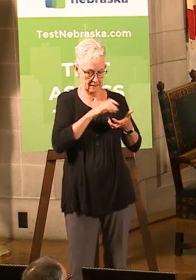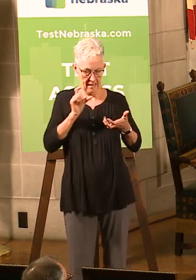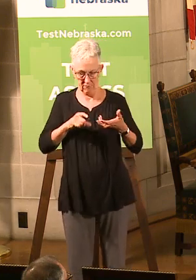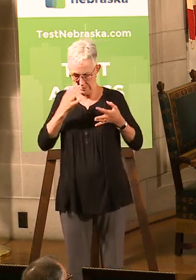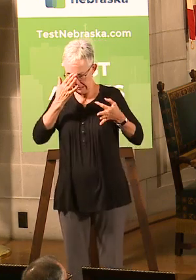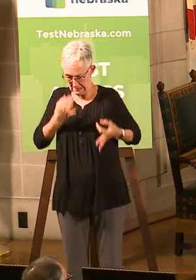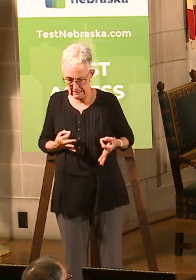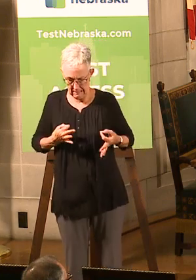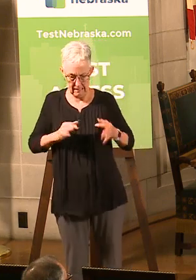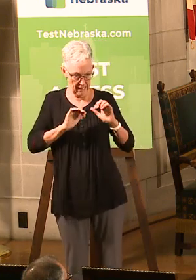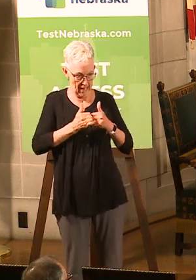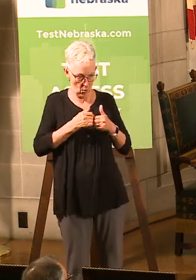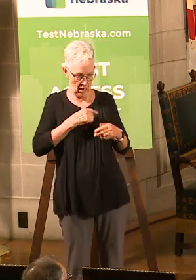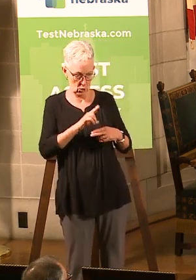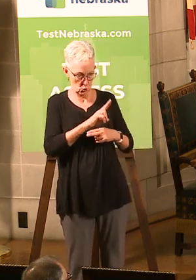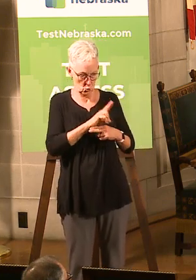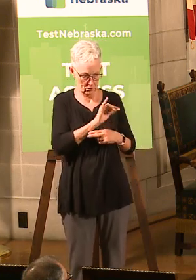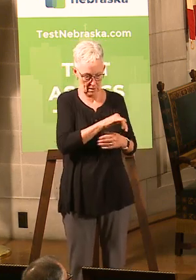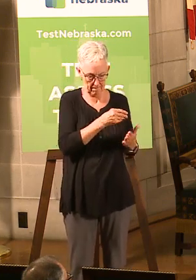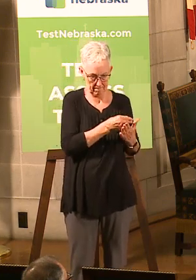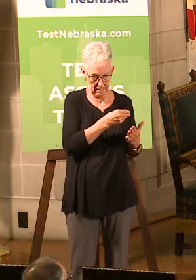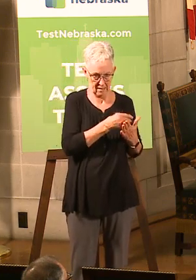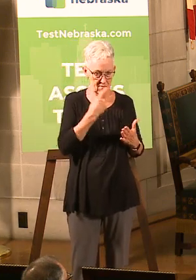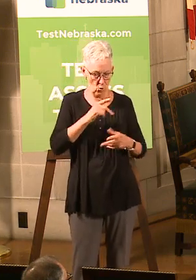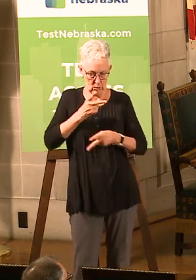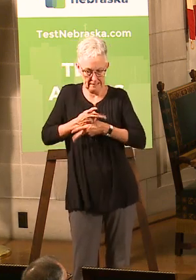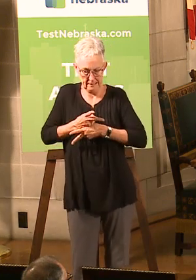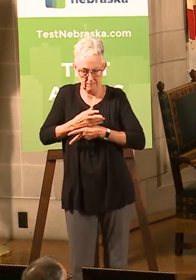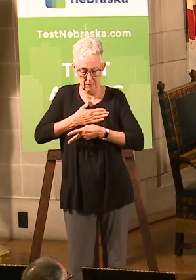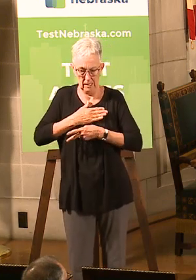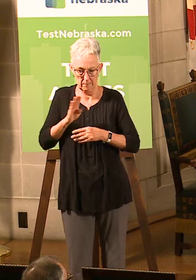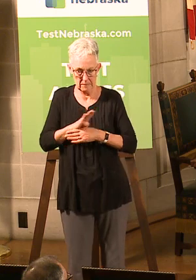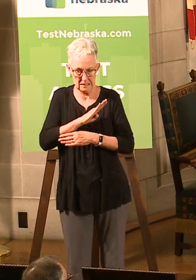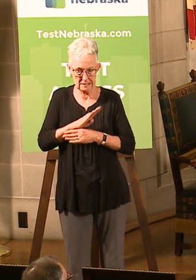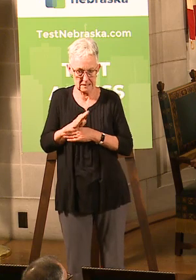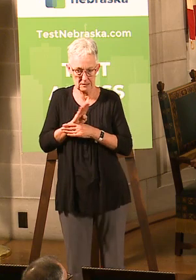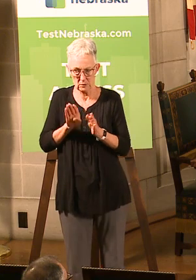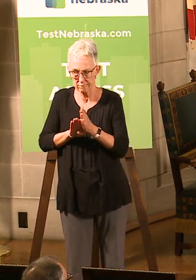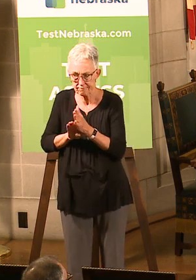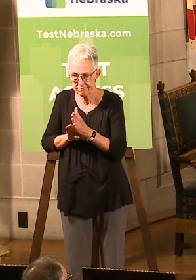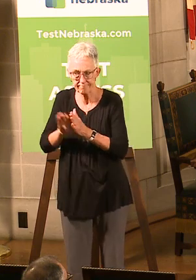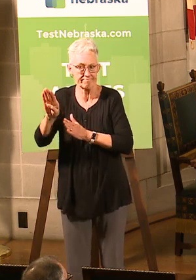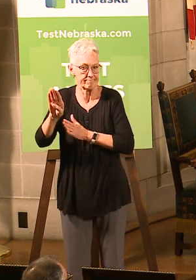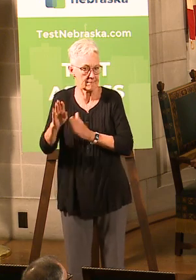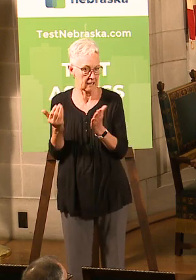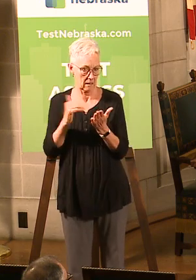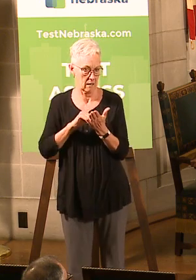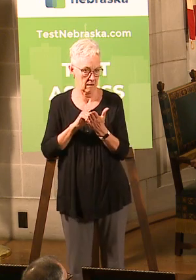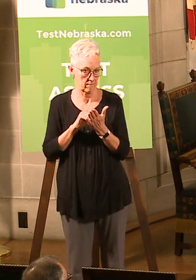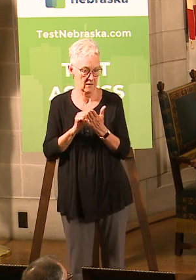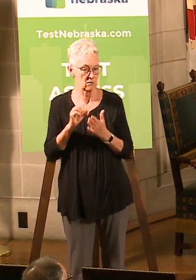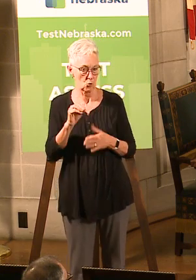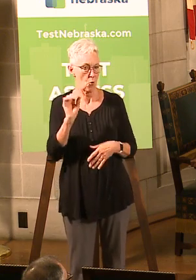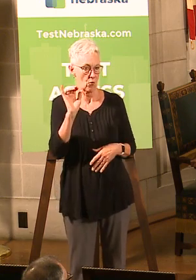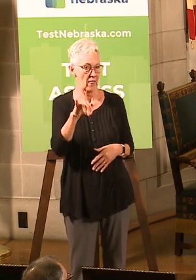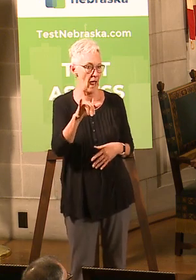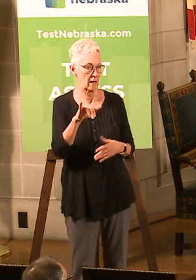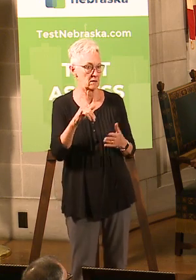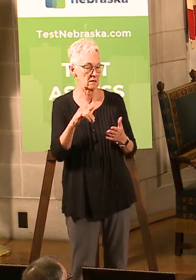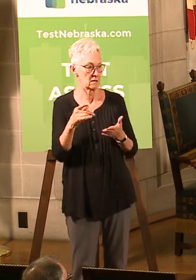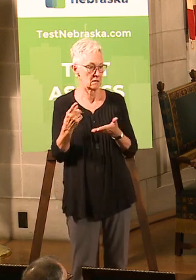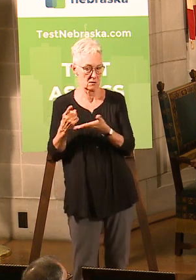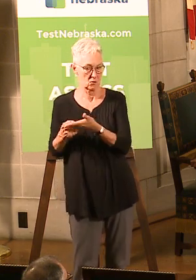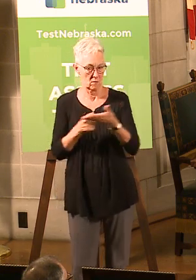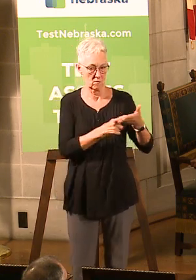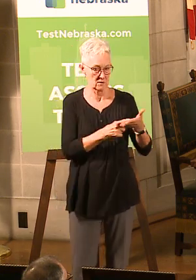continue to grow. So it's been a very pointed conversation about what do we do to get you some level of stabilization based on